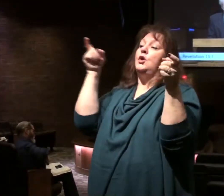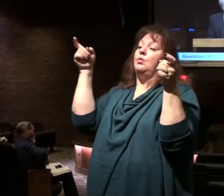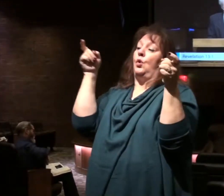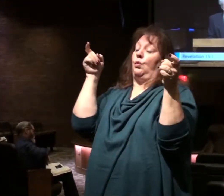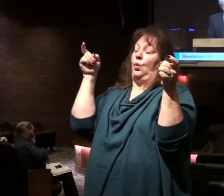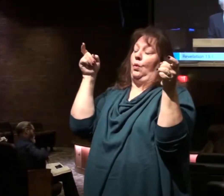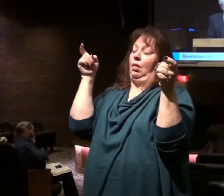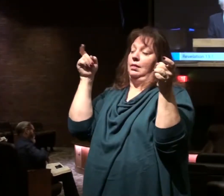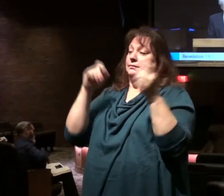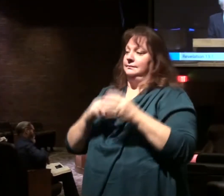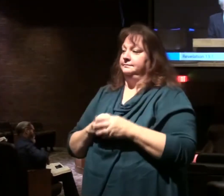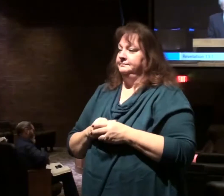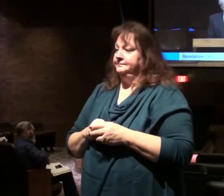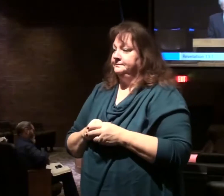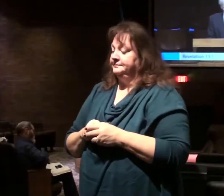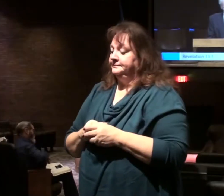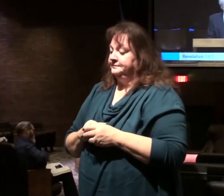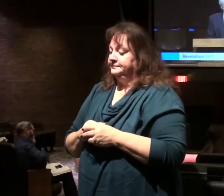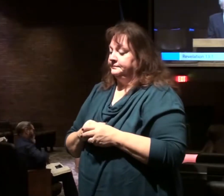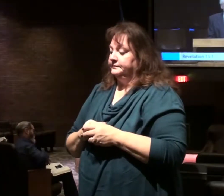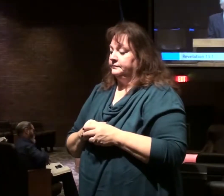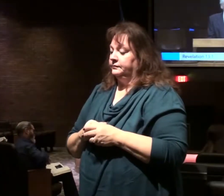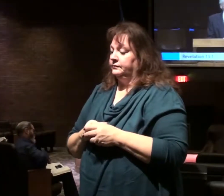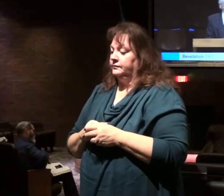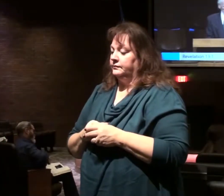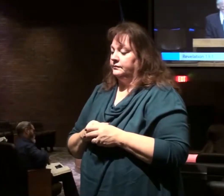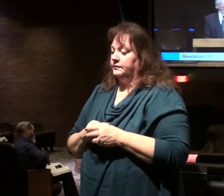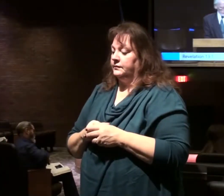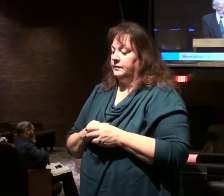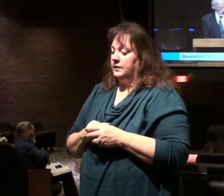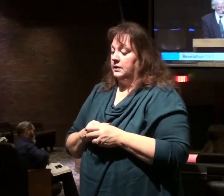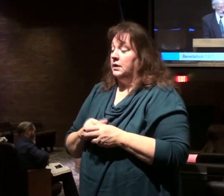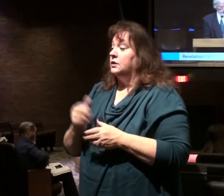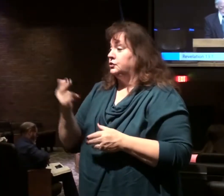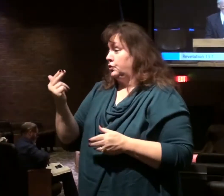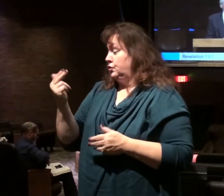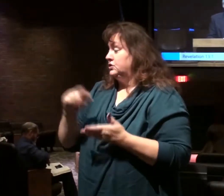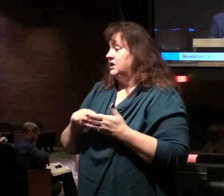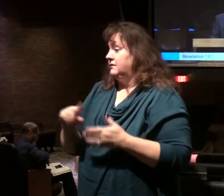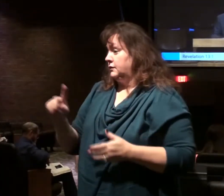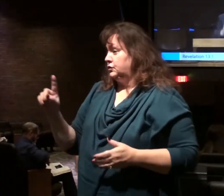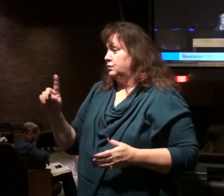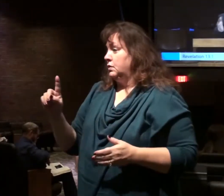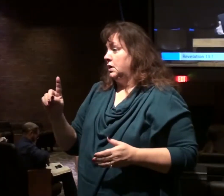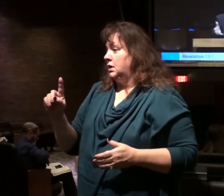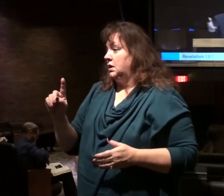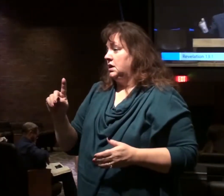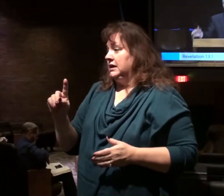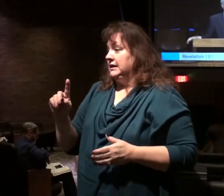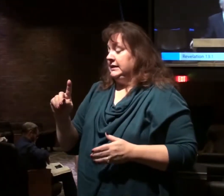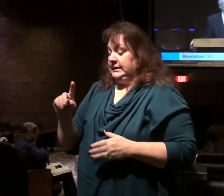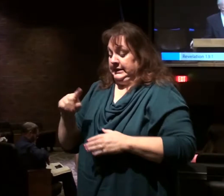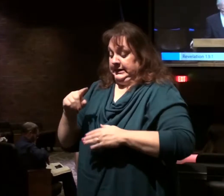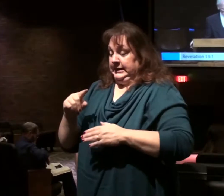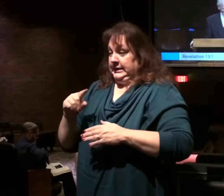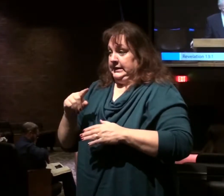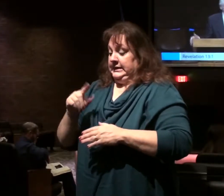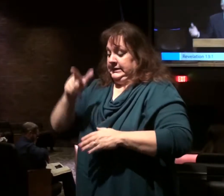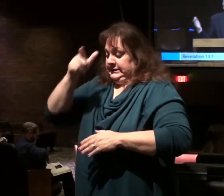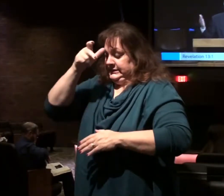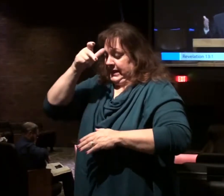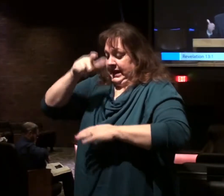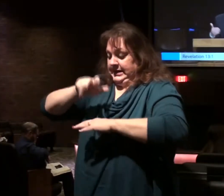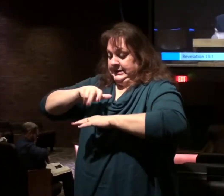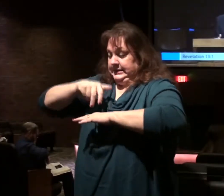the creation. So he saw chapter 13, verse 1, the dragons on the sand of the seashore.